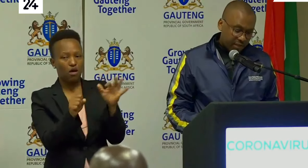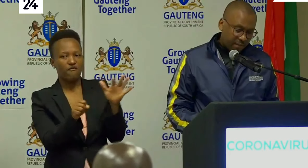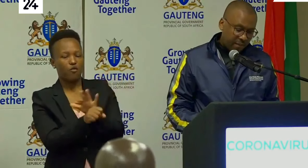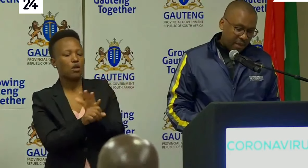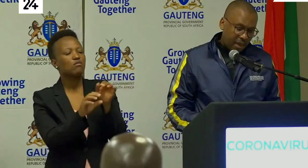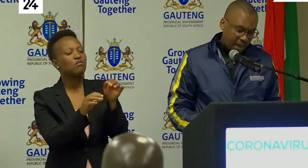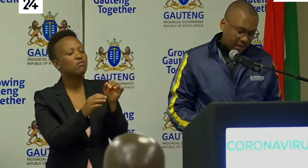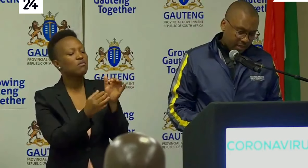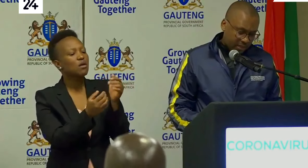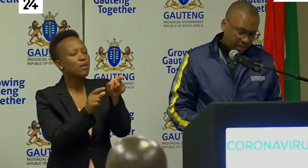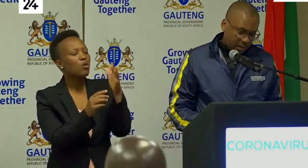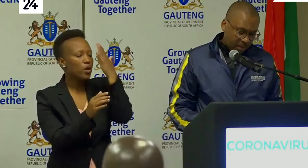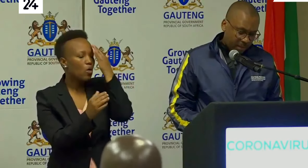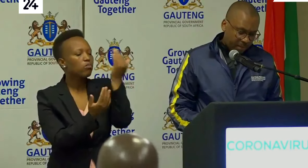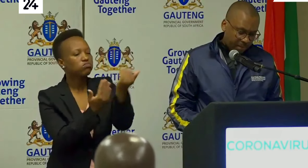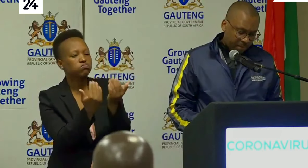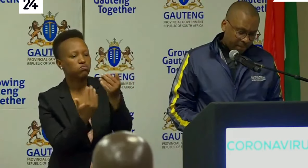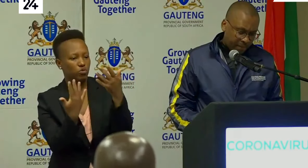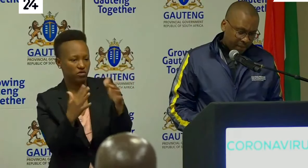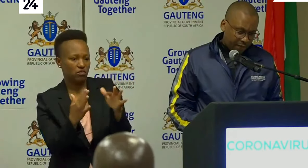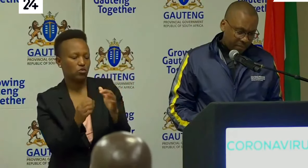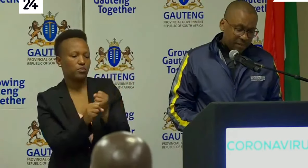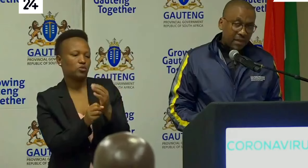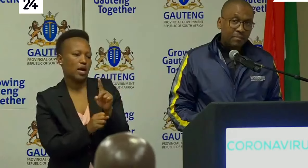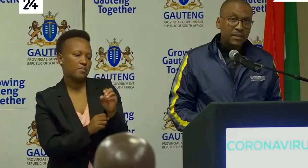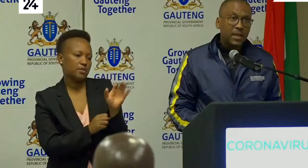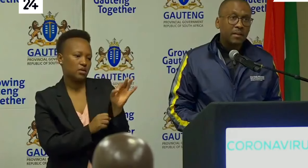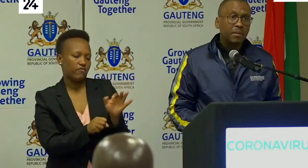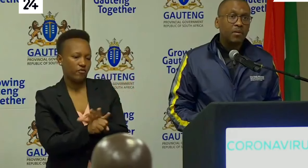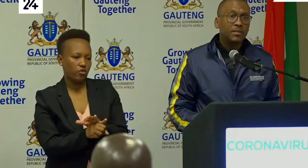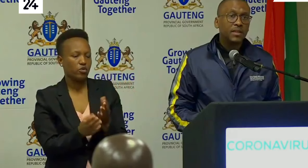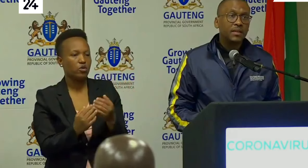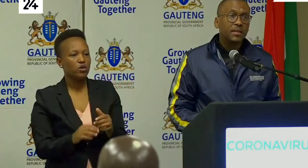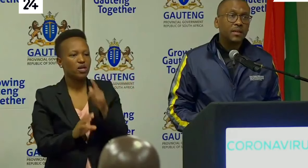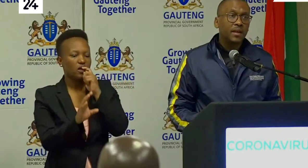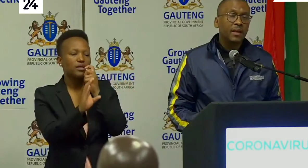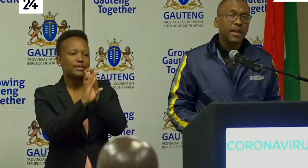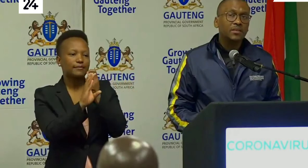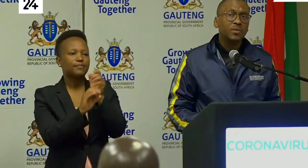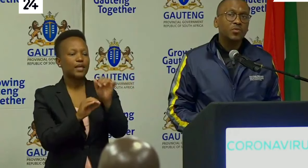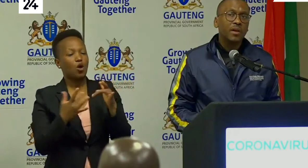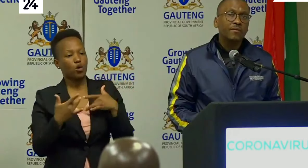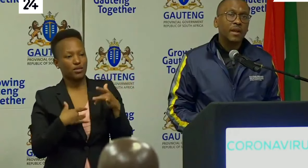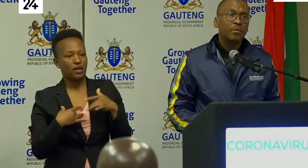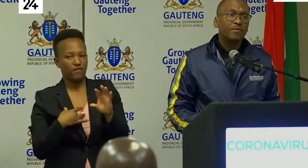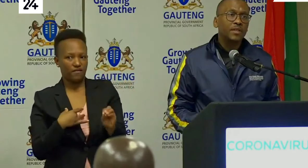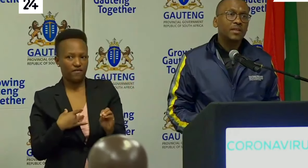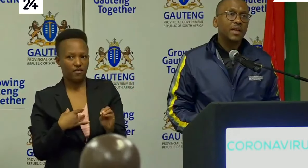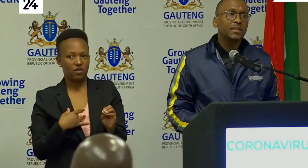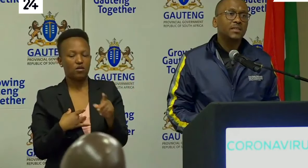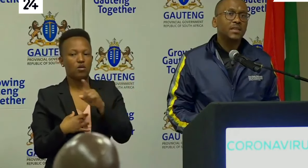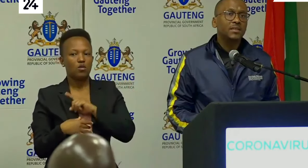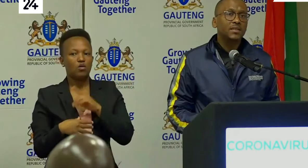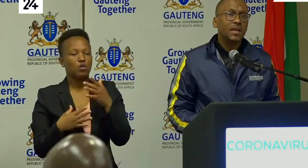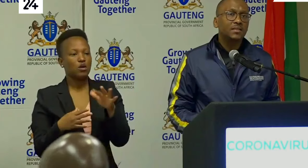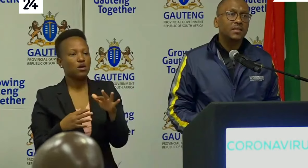tracing and the informal settlements are a big concern and hence we do have a number of satellite